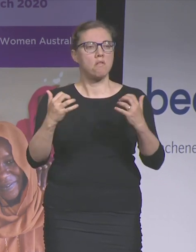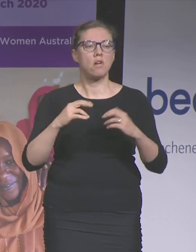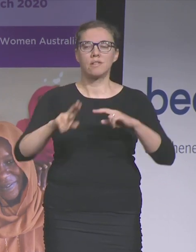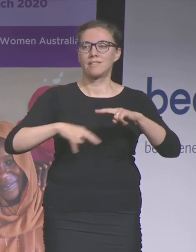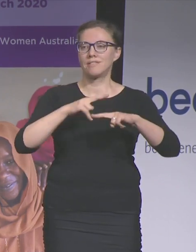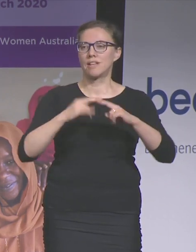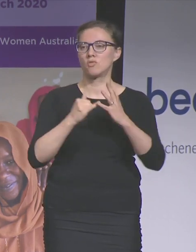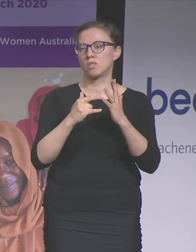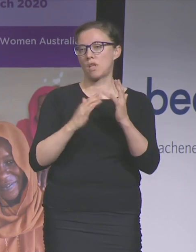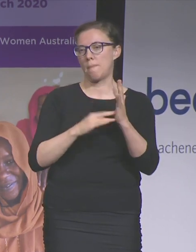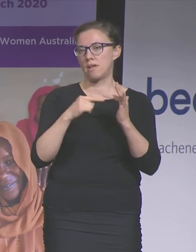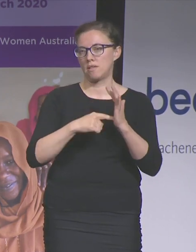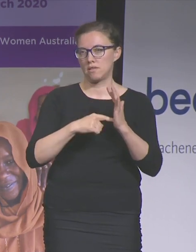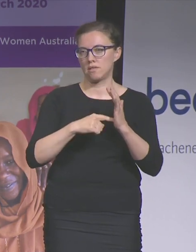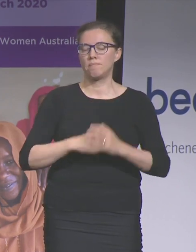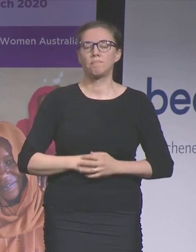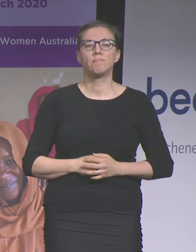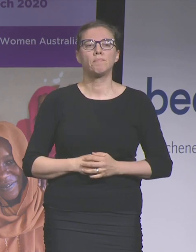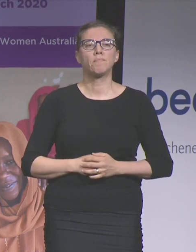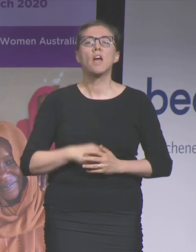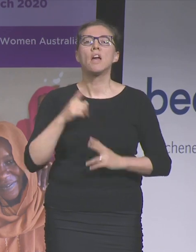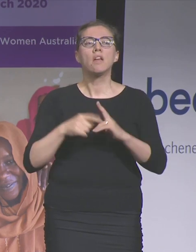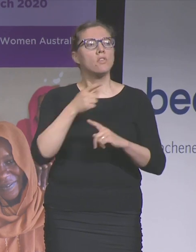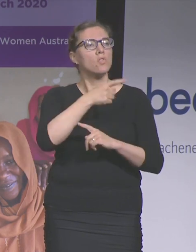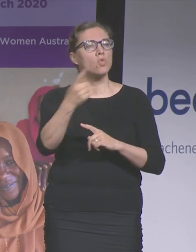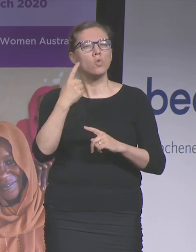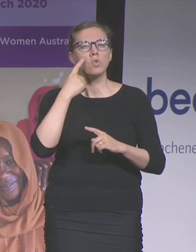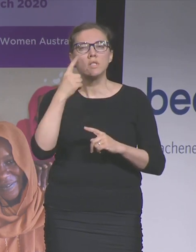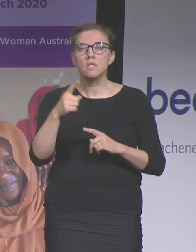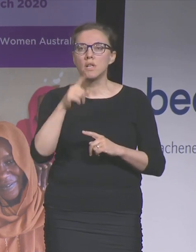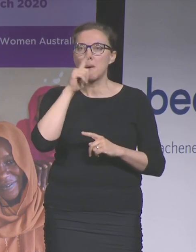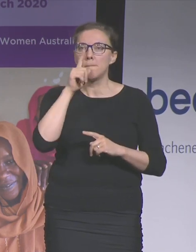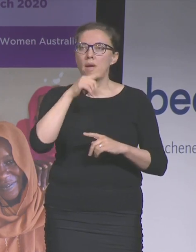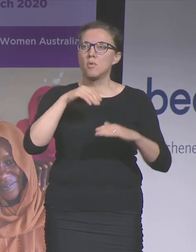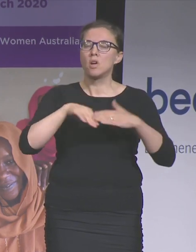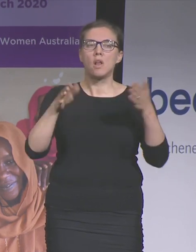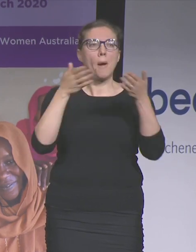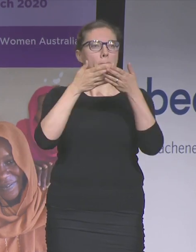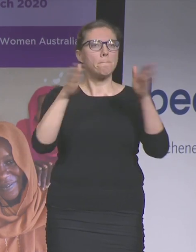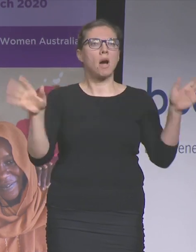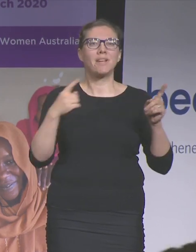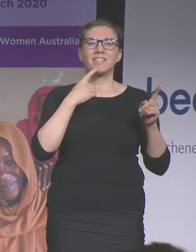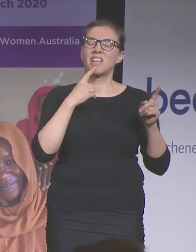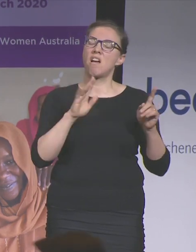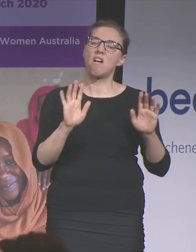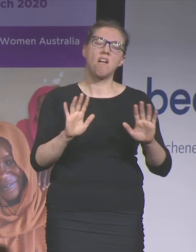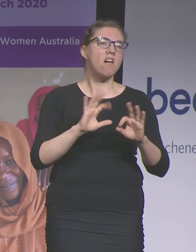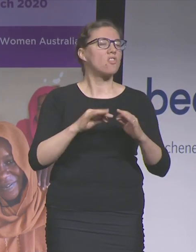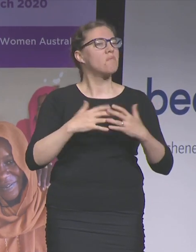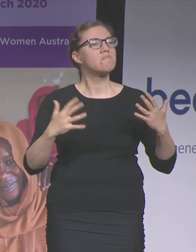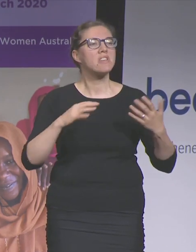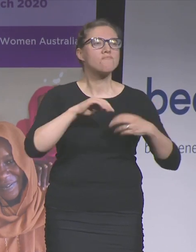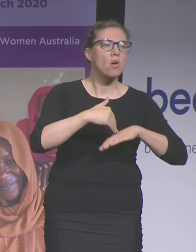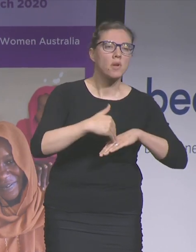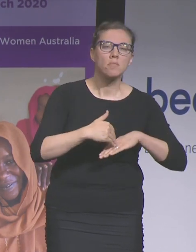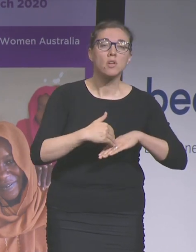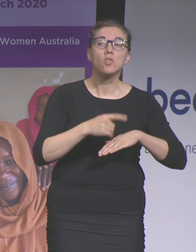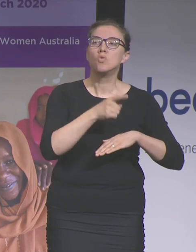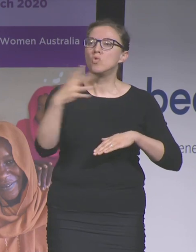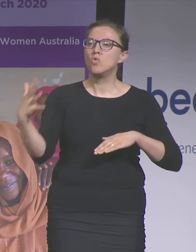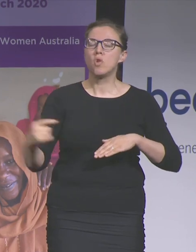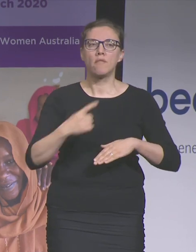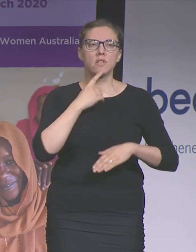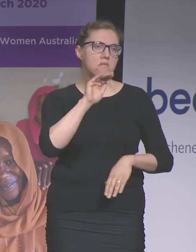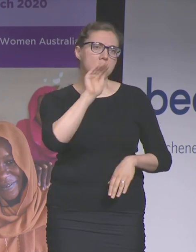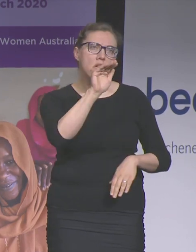figures who seek to minimise or rationalise violence against women and challenge political leaders who seek to undermine hard